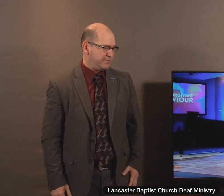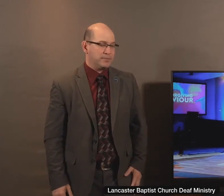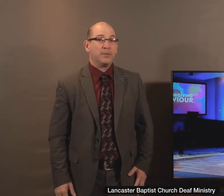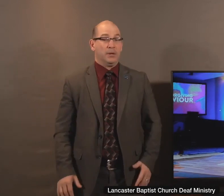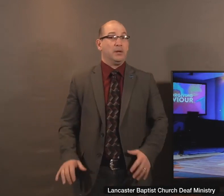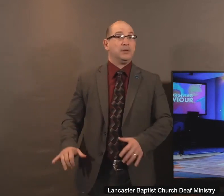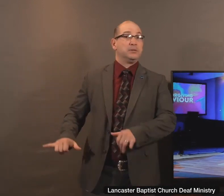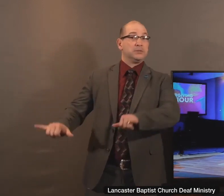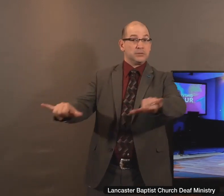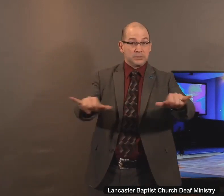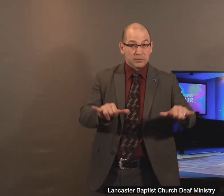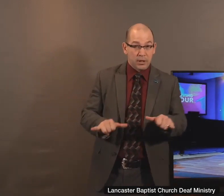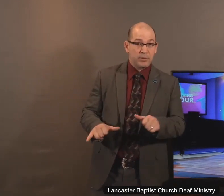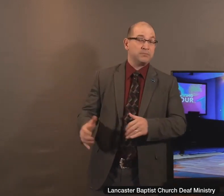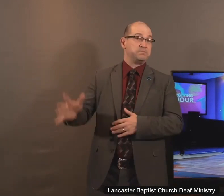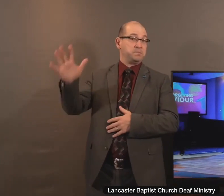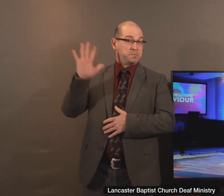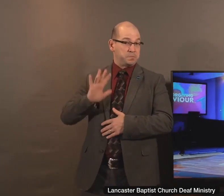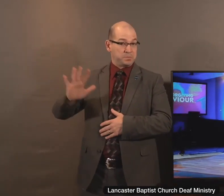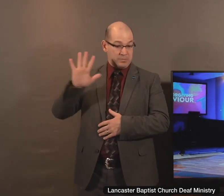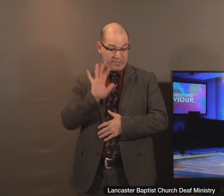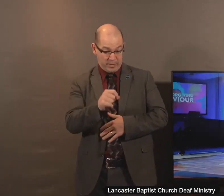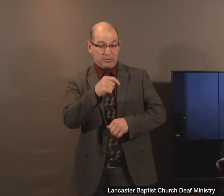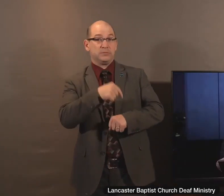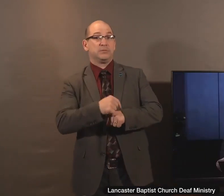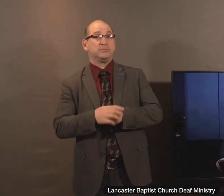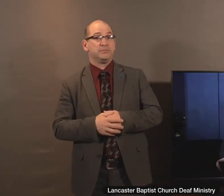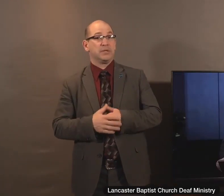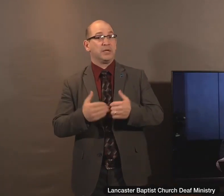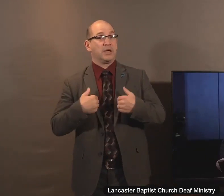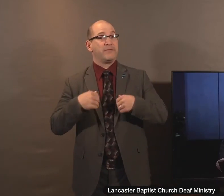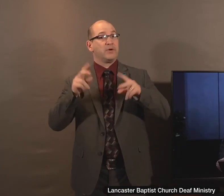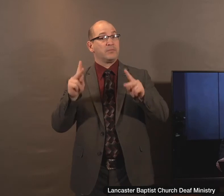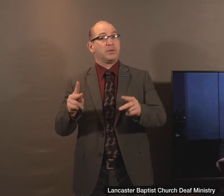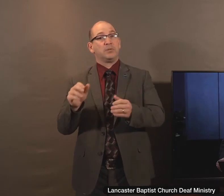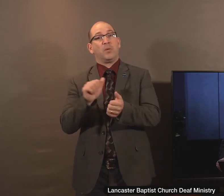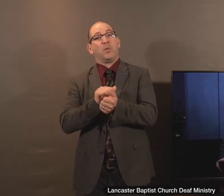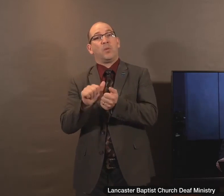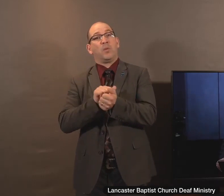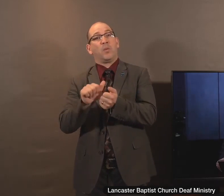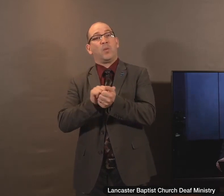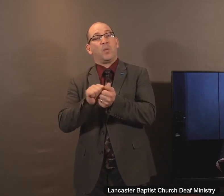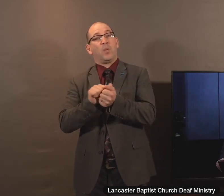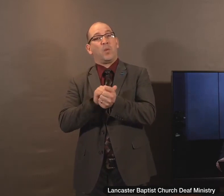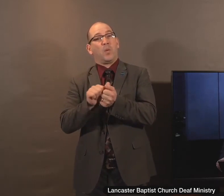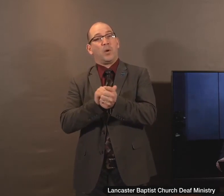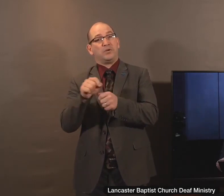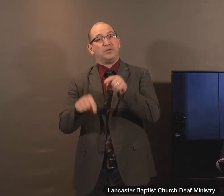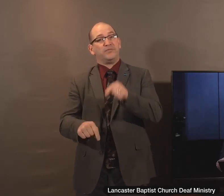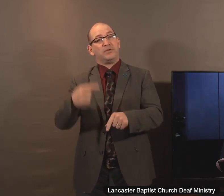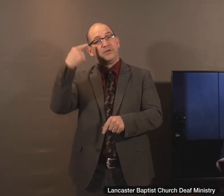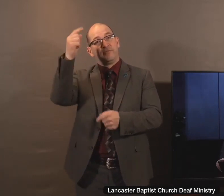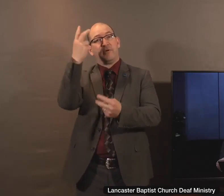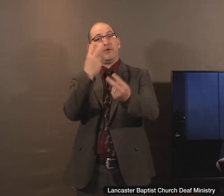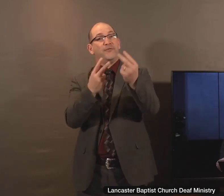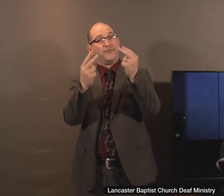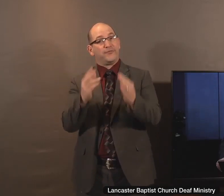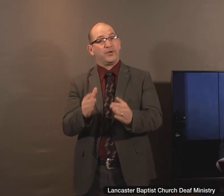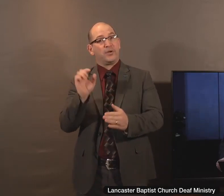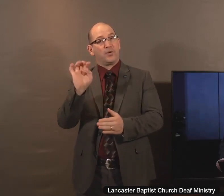in Bible times to have someone wash the guest's feet or at least provide water so that their feet could